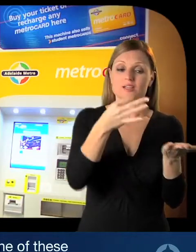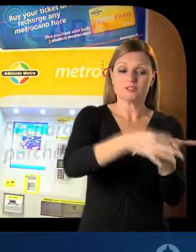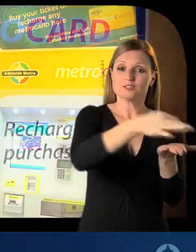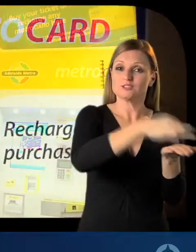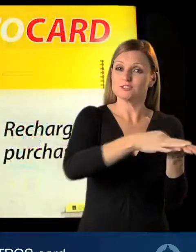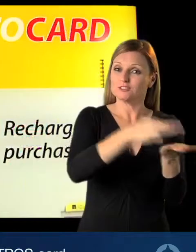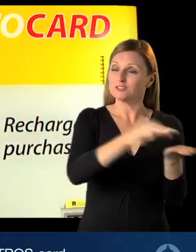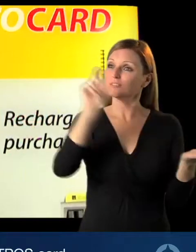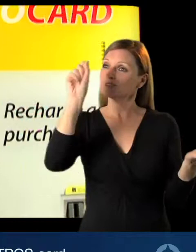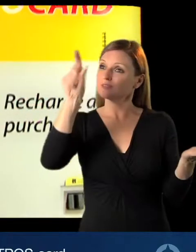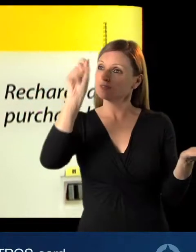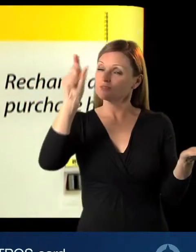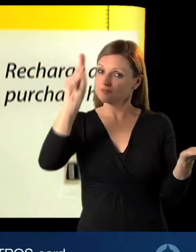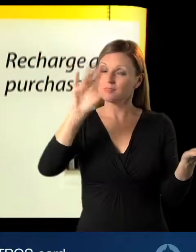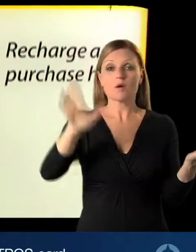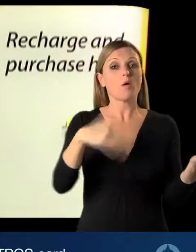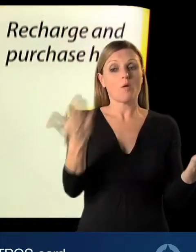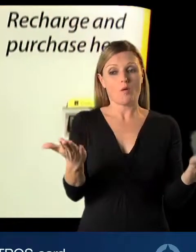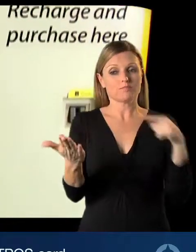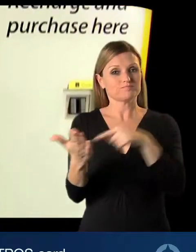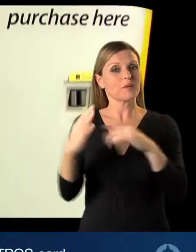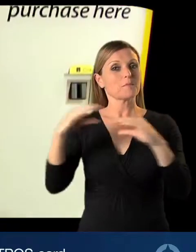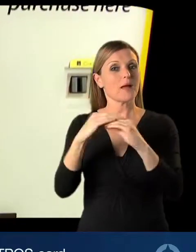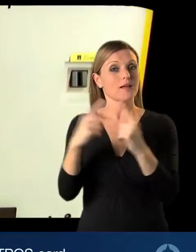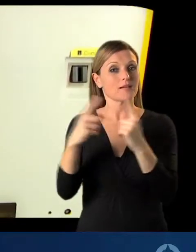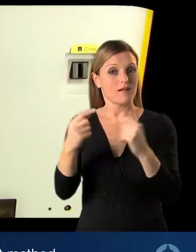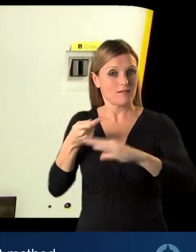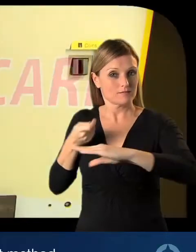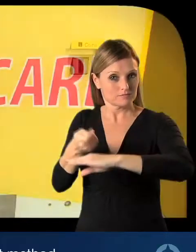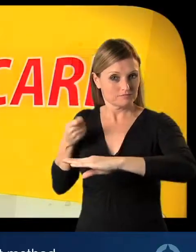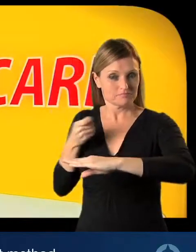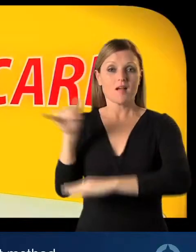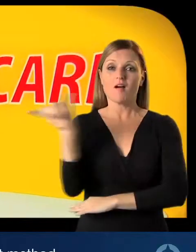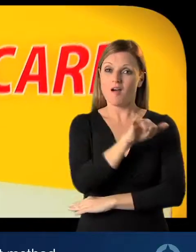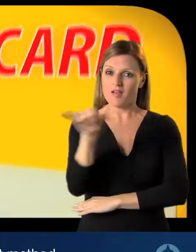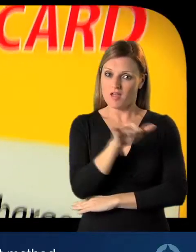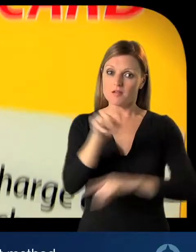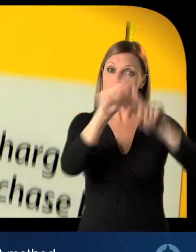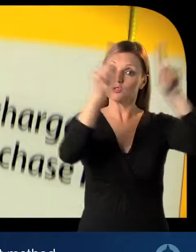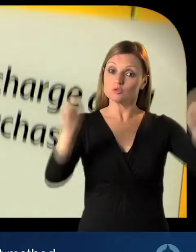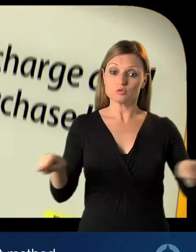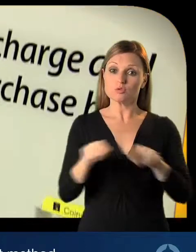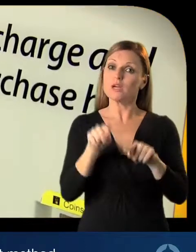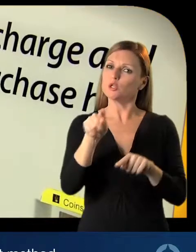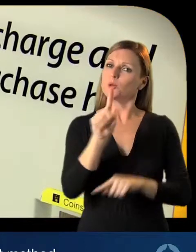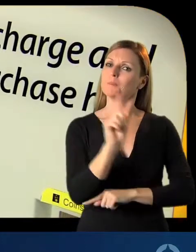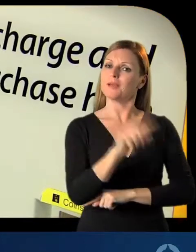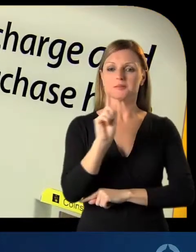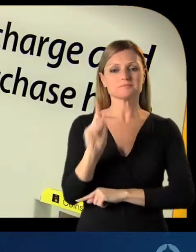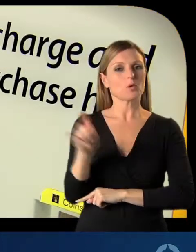station they accept coins notes or an FTPOS card but you cannot mix your payment method